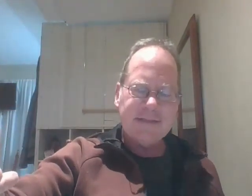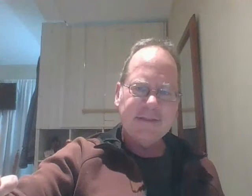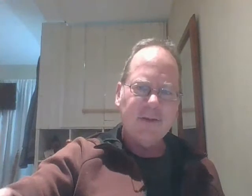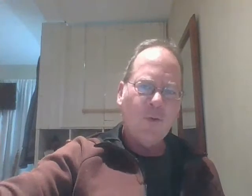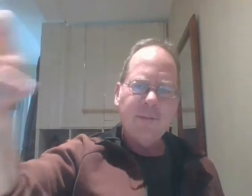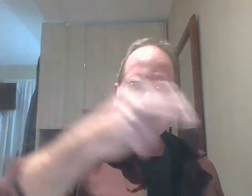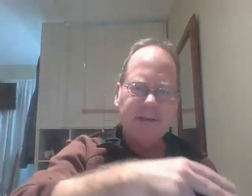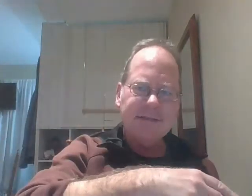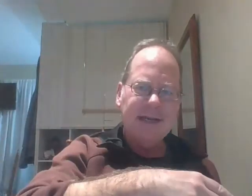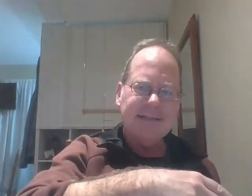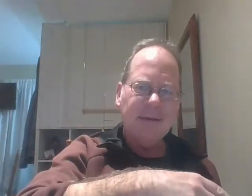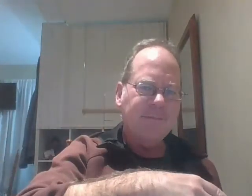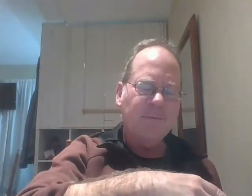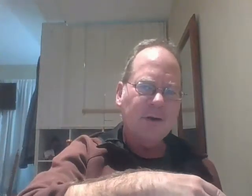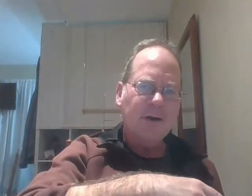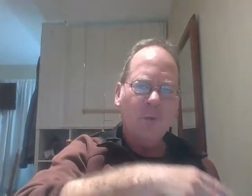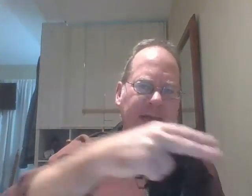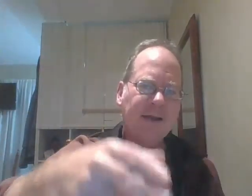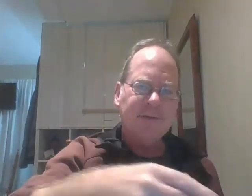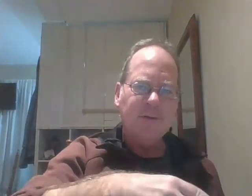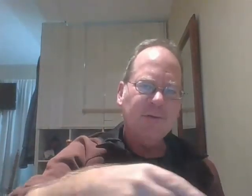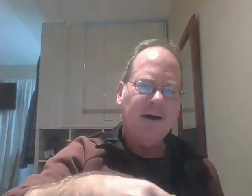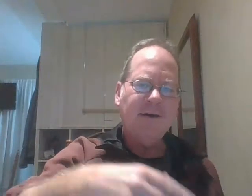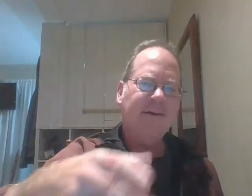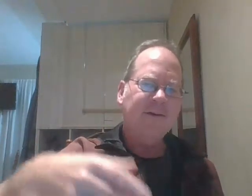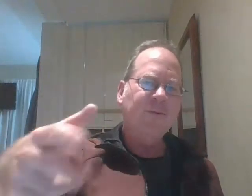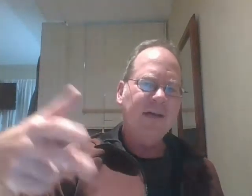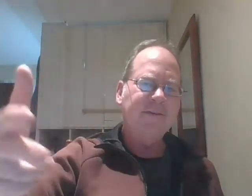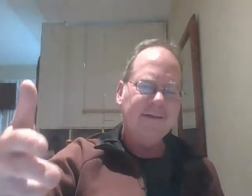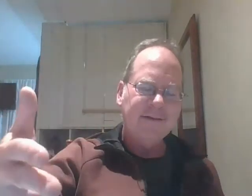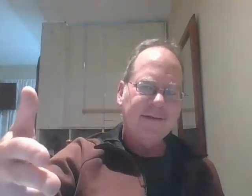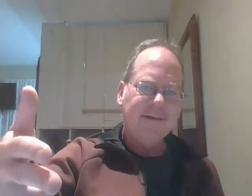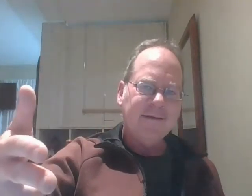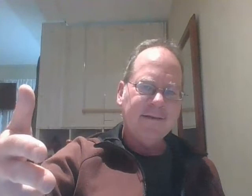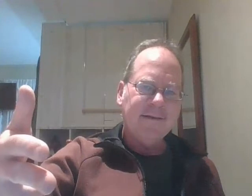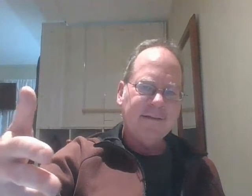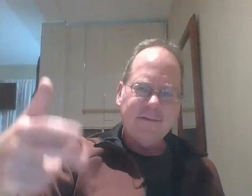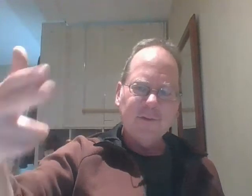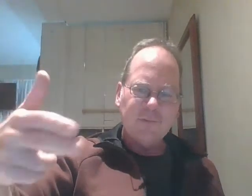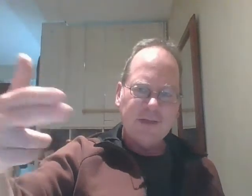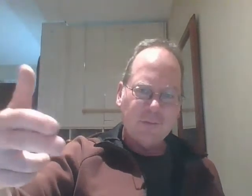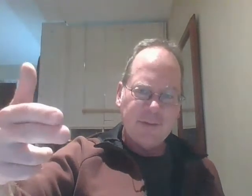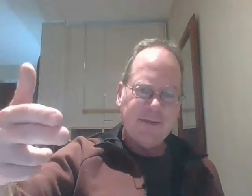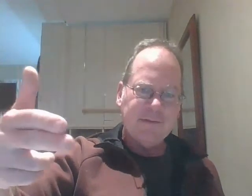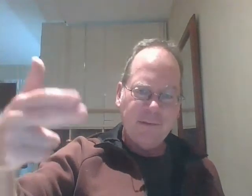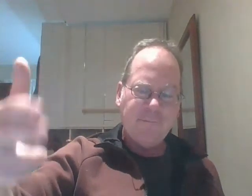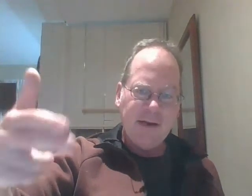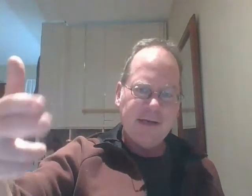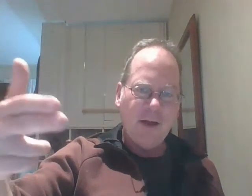we better shut these guys down before we announce our new law or our new whatever this is what's really creepy and frightening about our